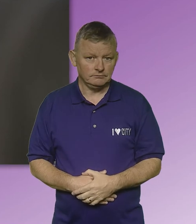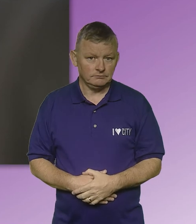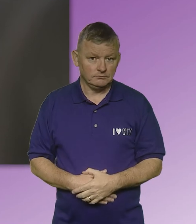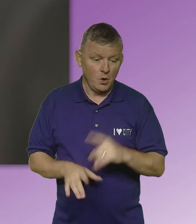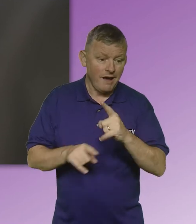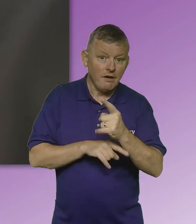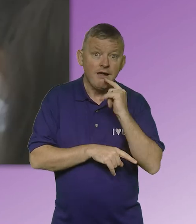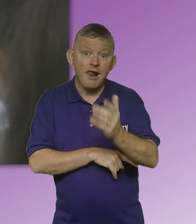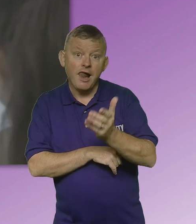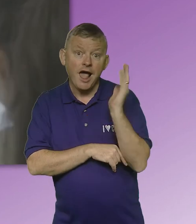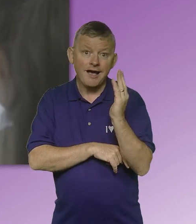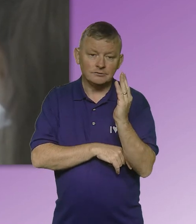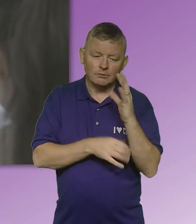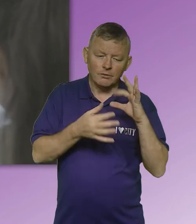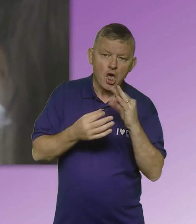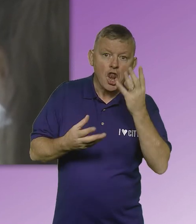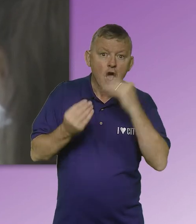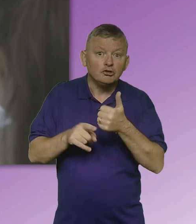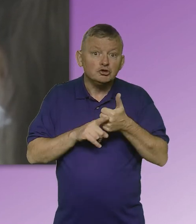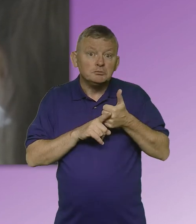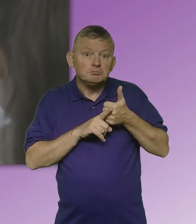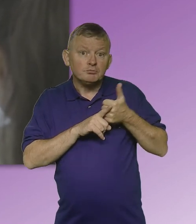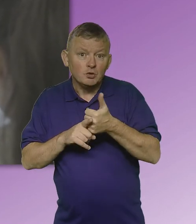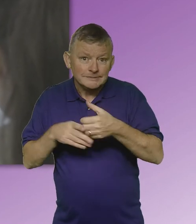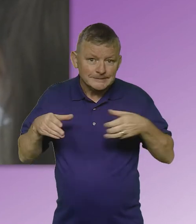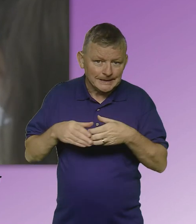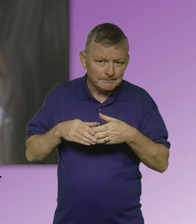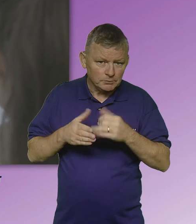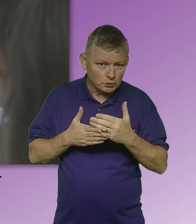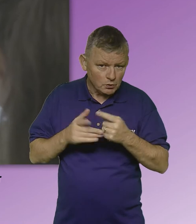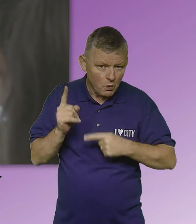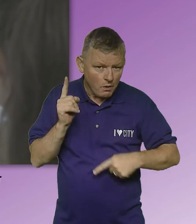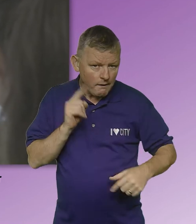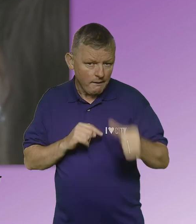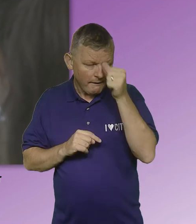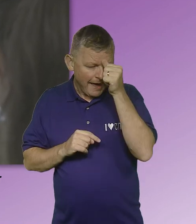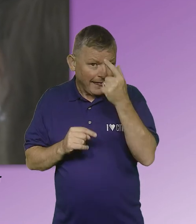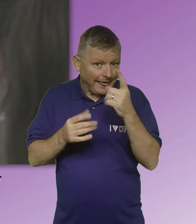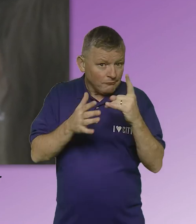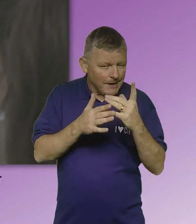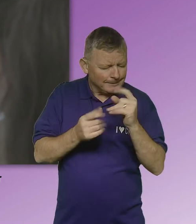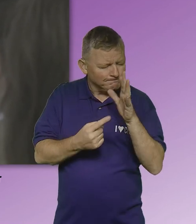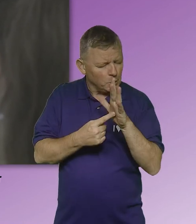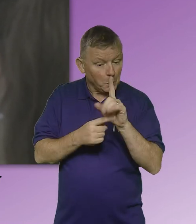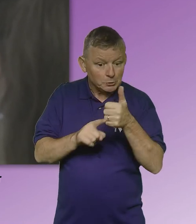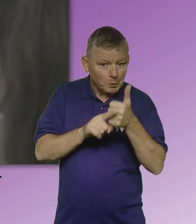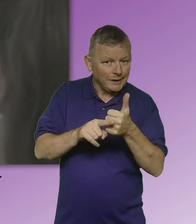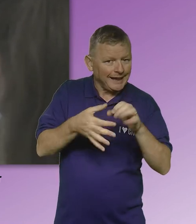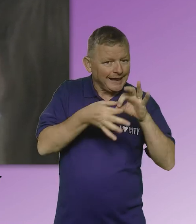An assigned lecturer within the learning support team who provides a single point of contact for all referrals and